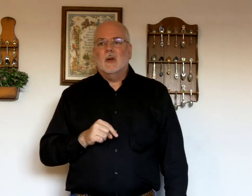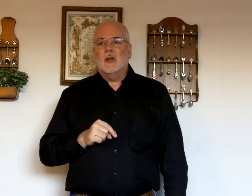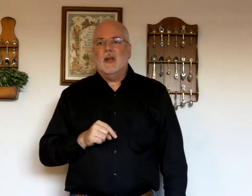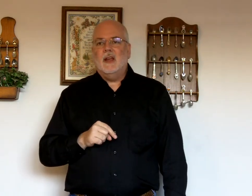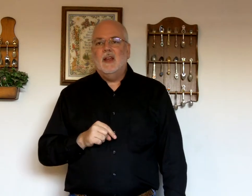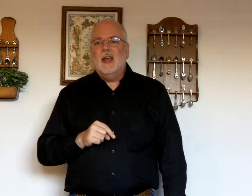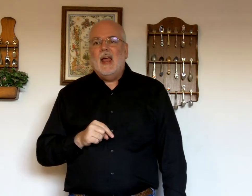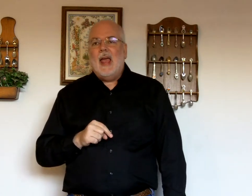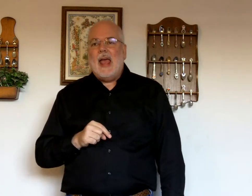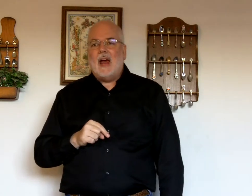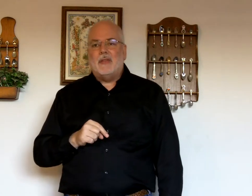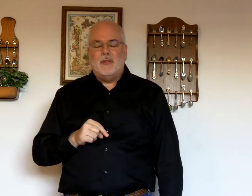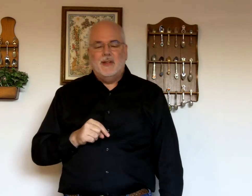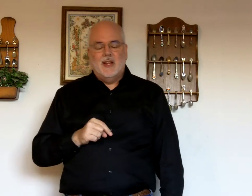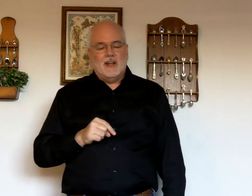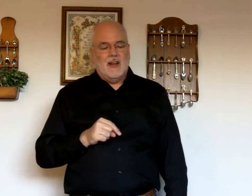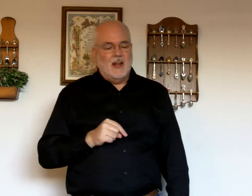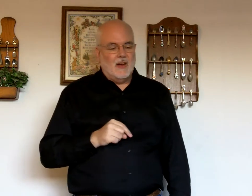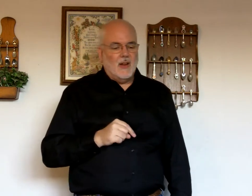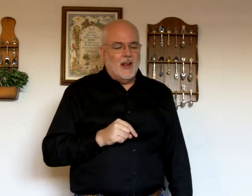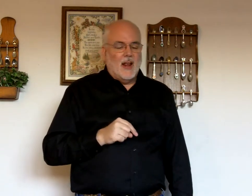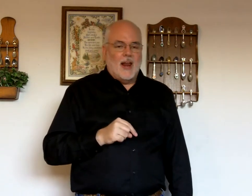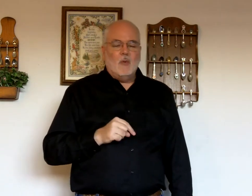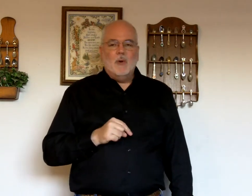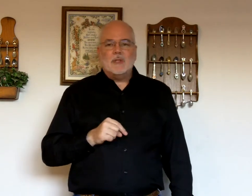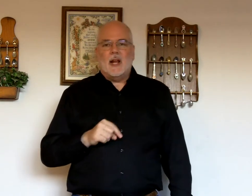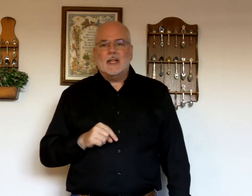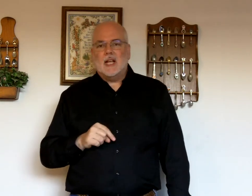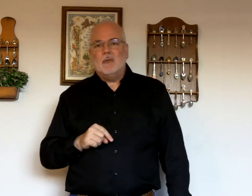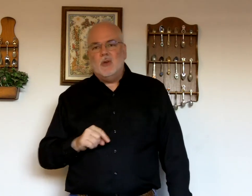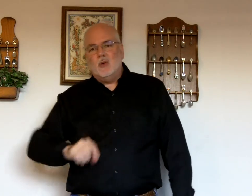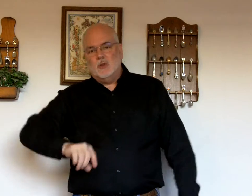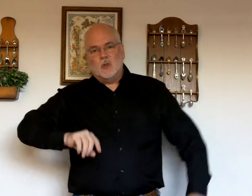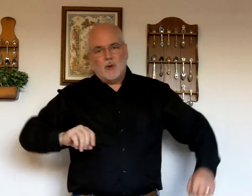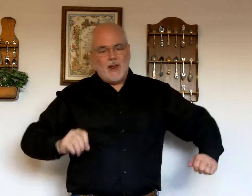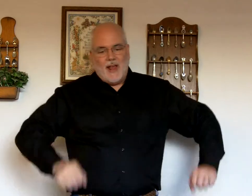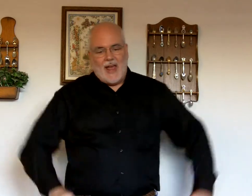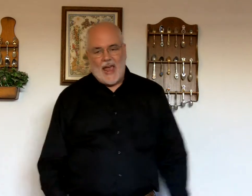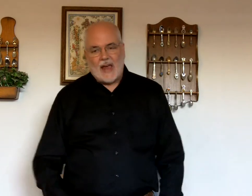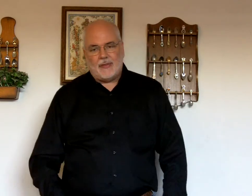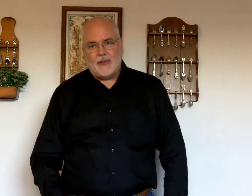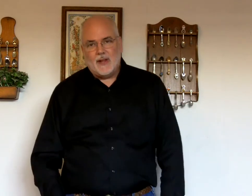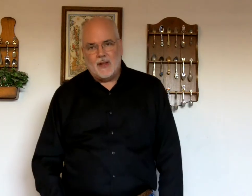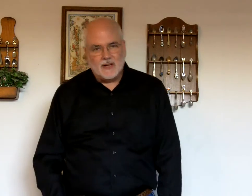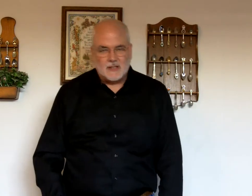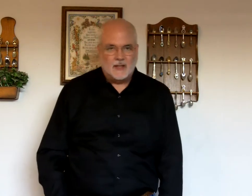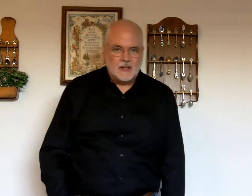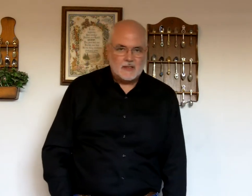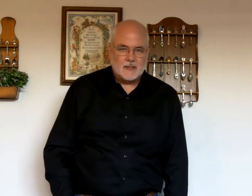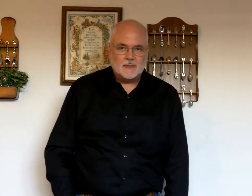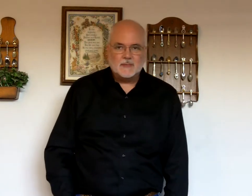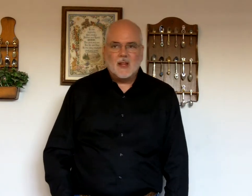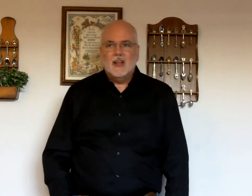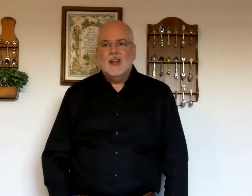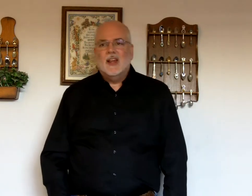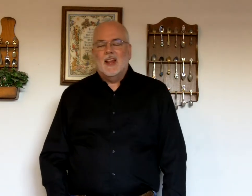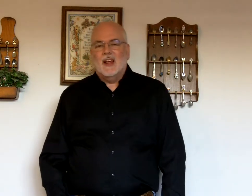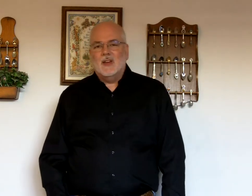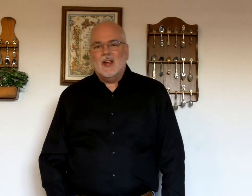Okay? Half. Now, when was the last time you used the word half in a sentence? Okay?